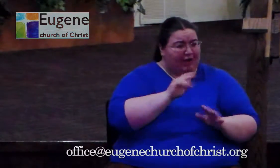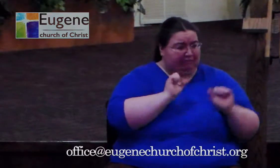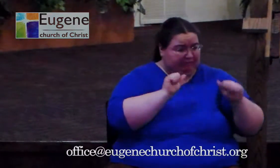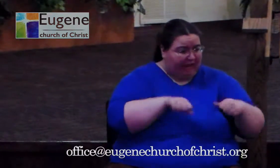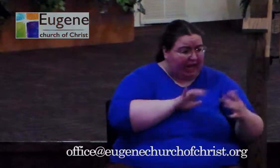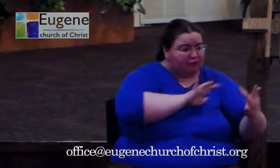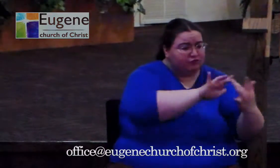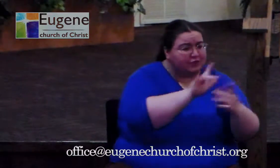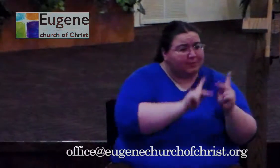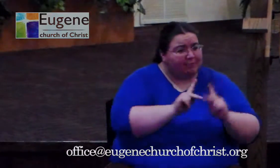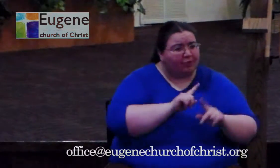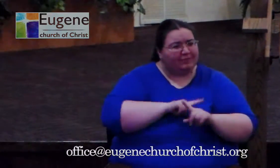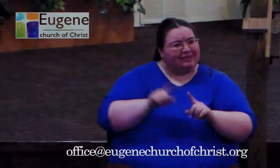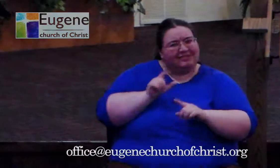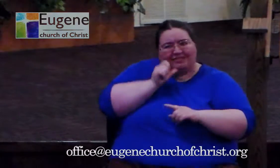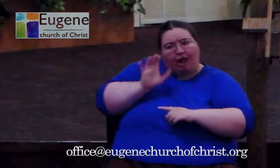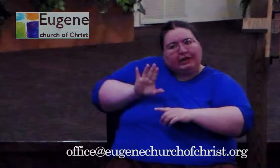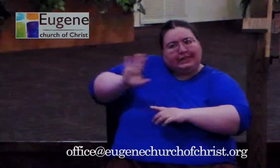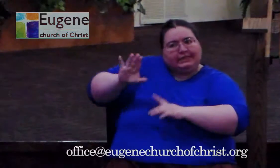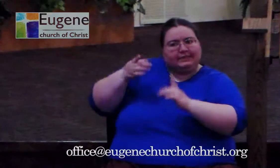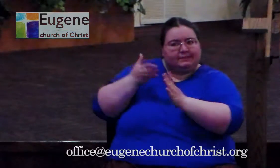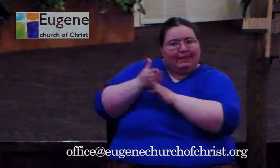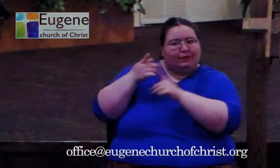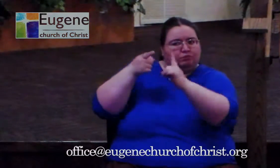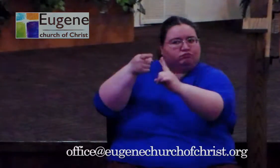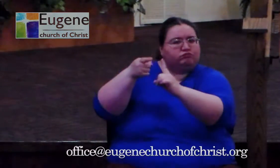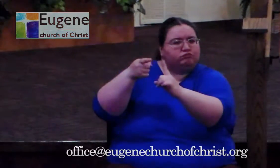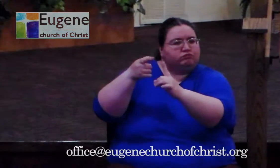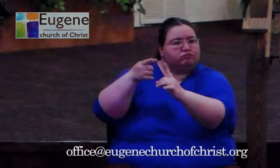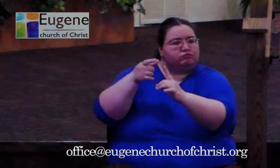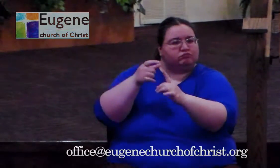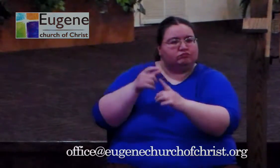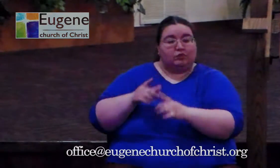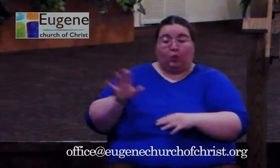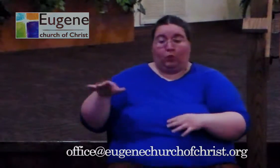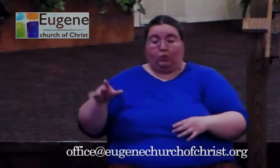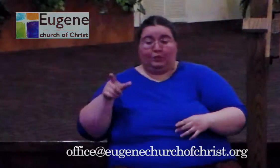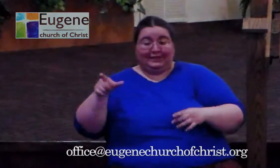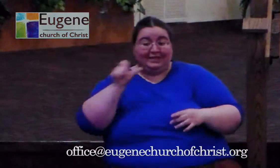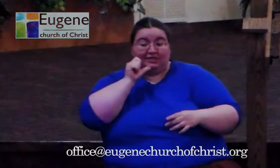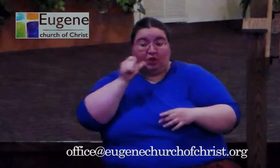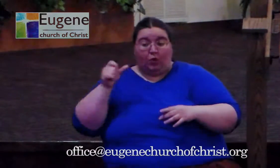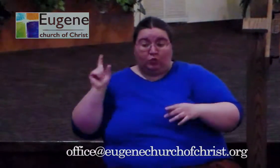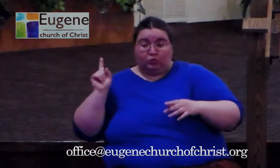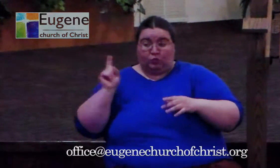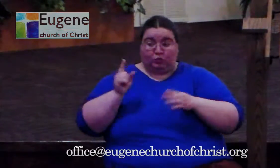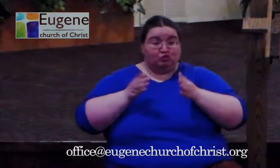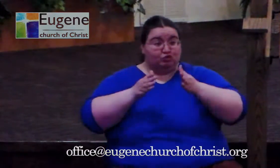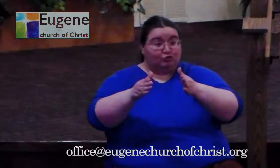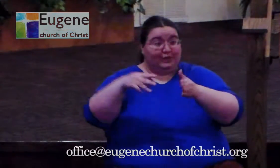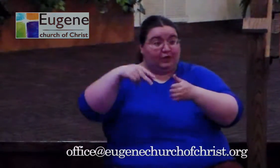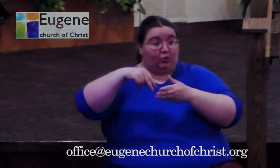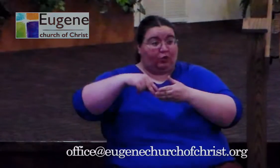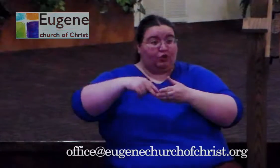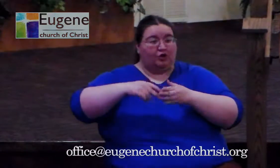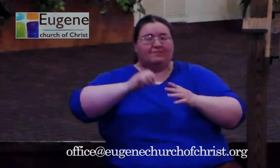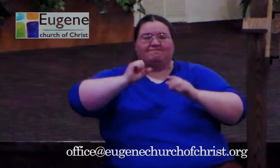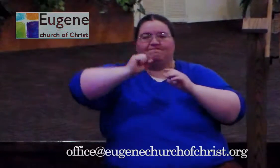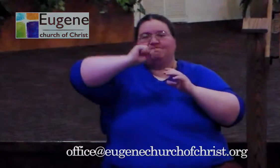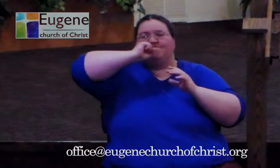I don't see Jesus on a street corner with a bullhorn, yelling at people as they go by to repent the